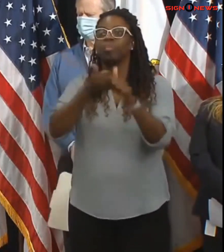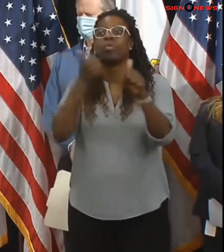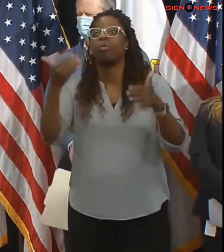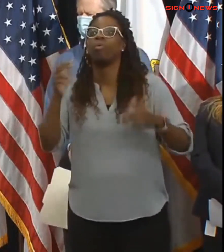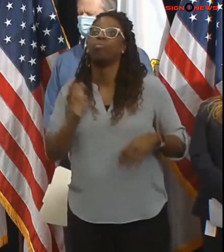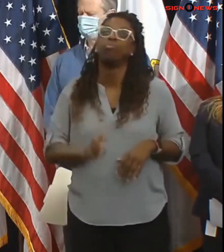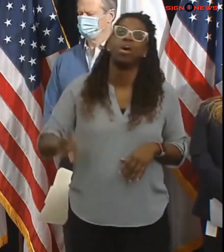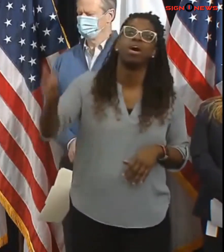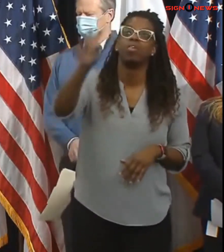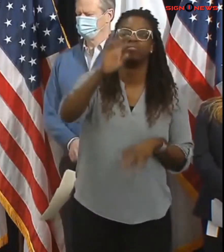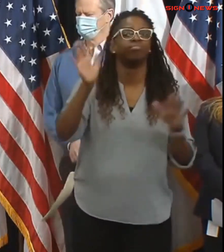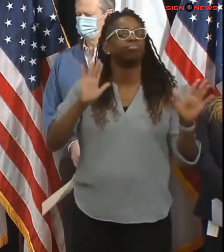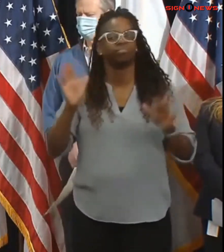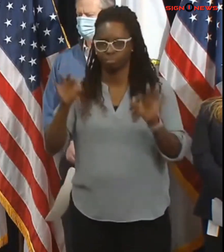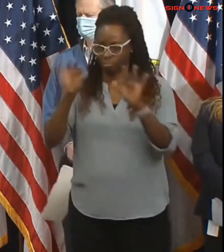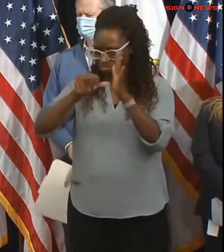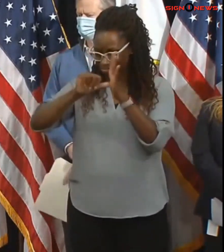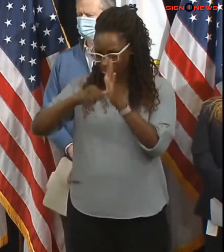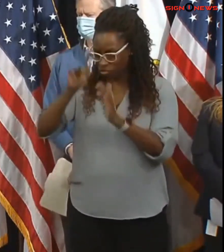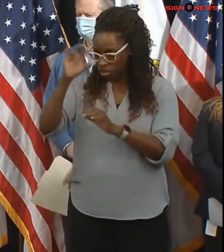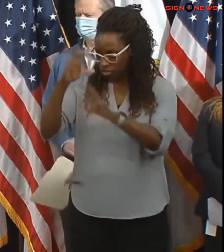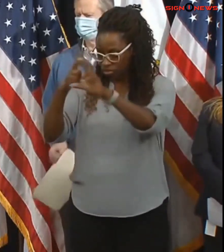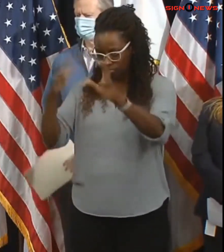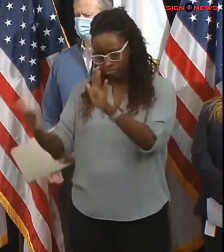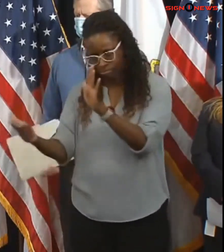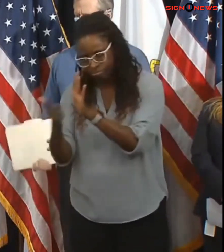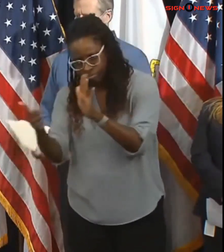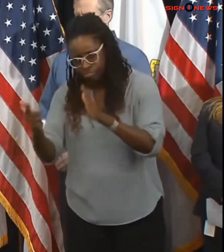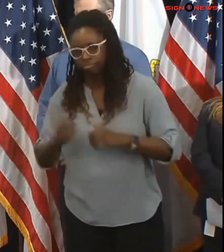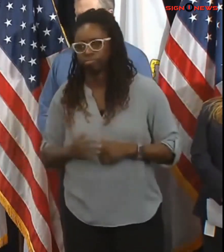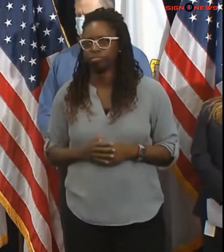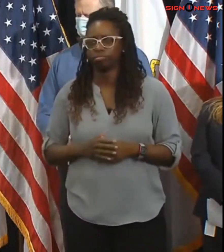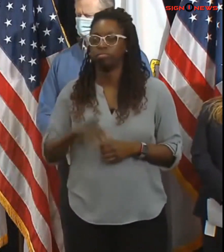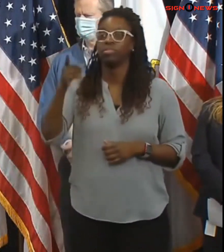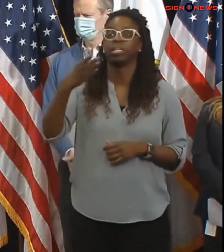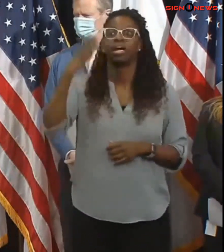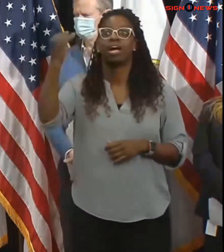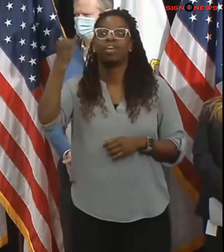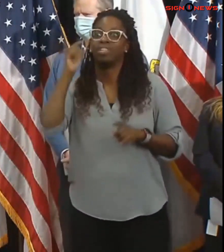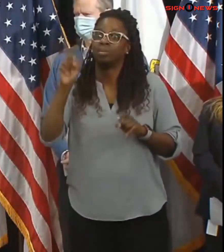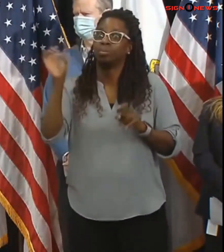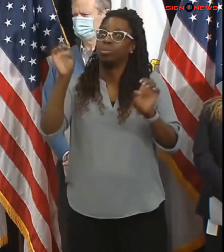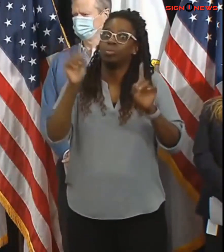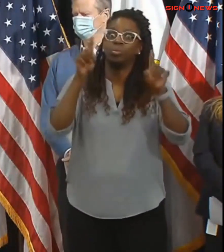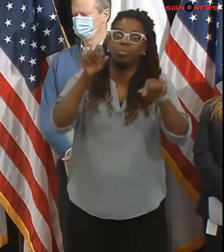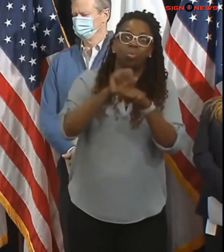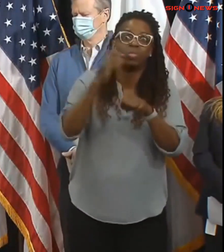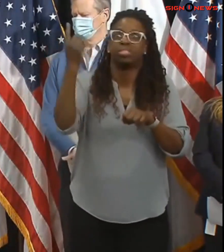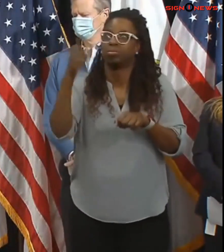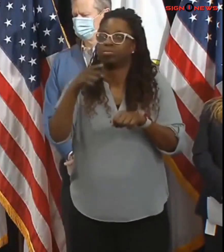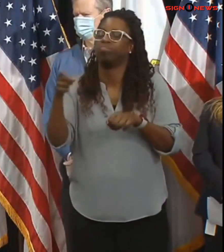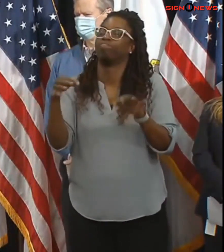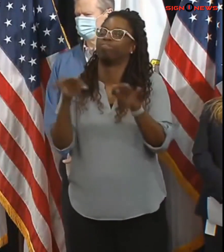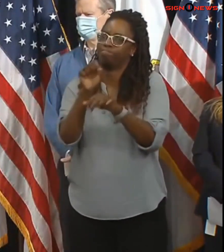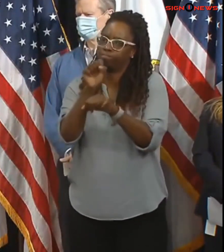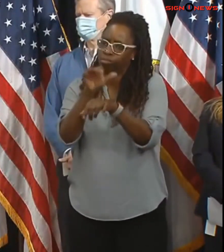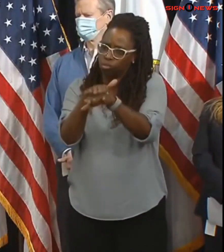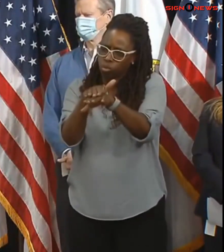and roadway conditions by monitoring massdot mbta and other agencies on social media and to continue to watch the news for